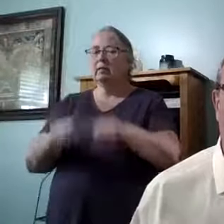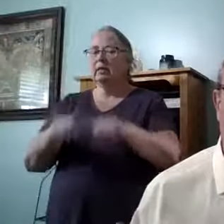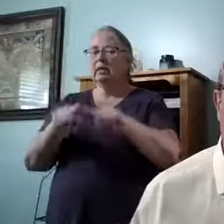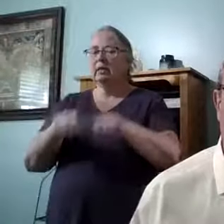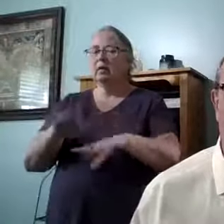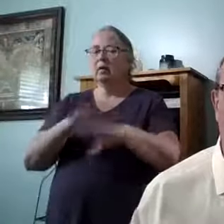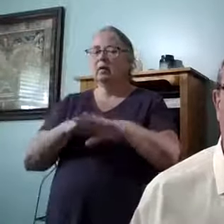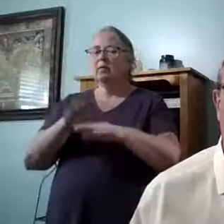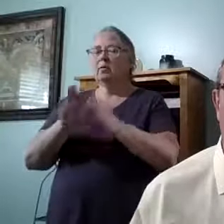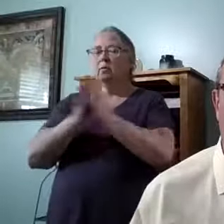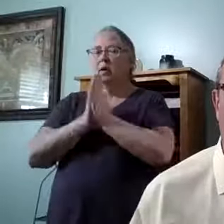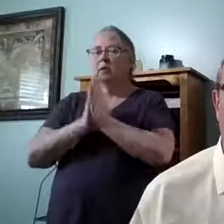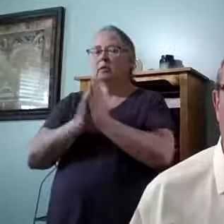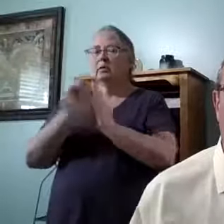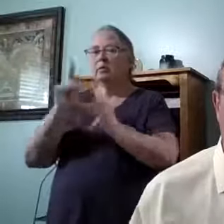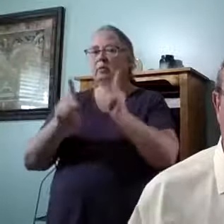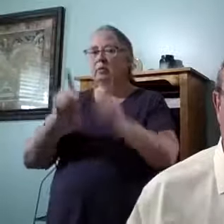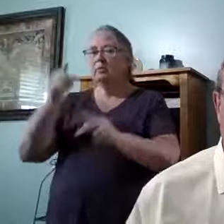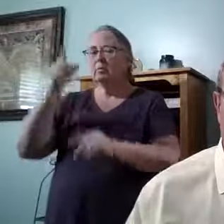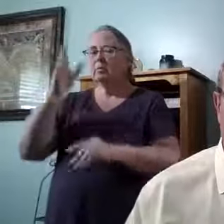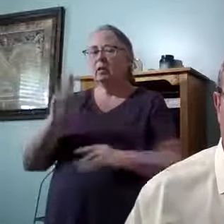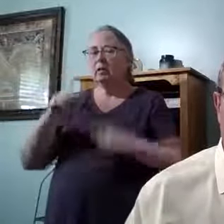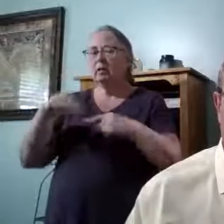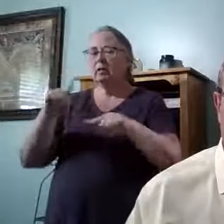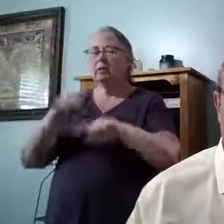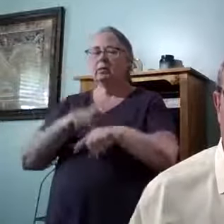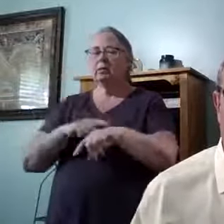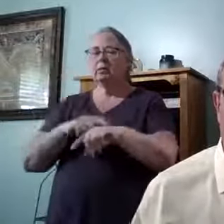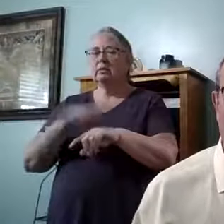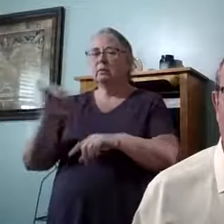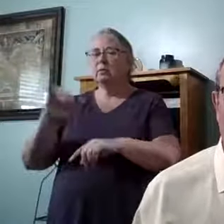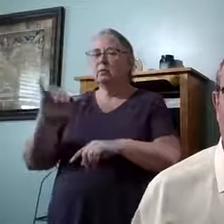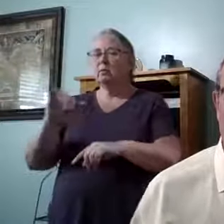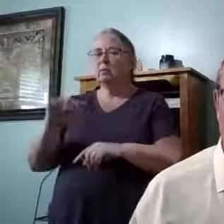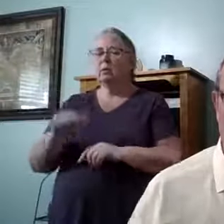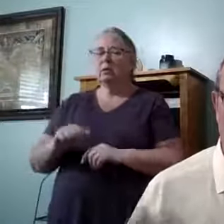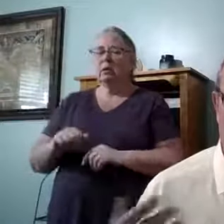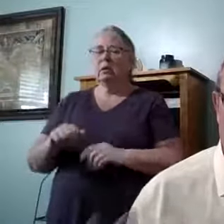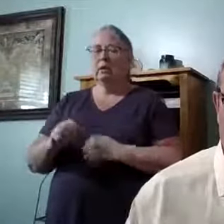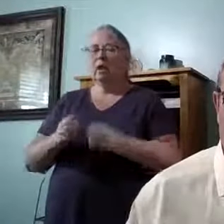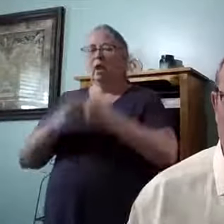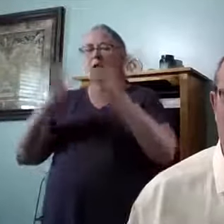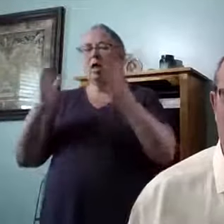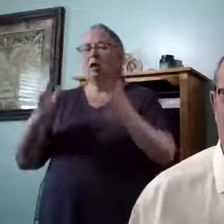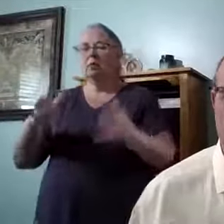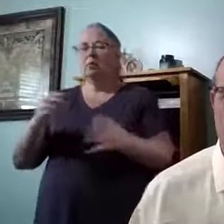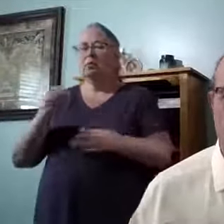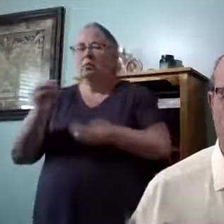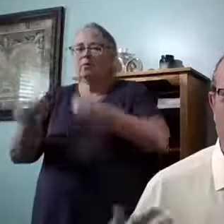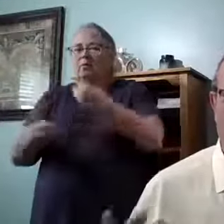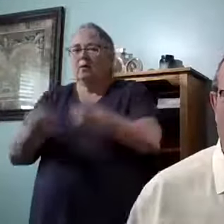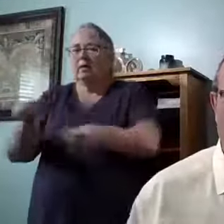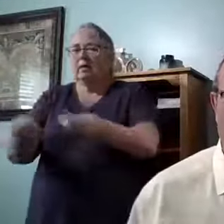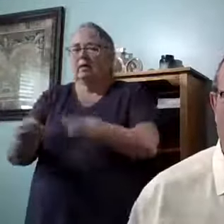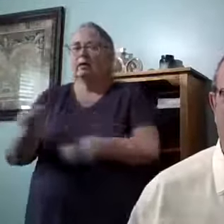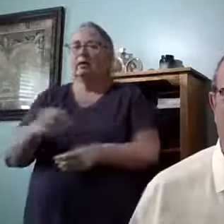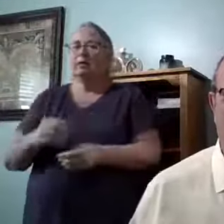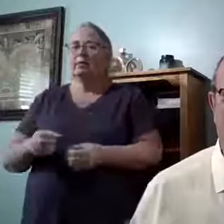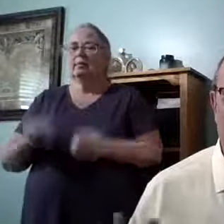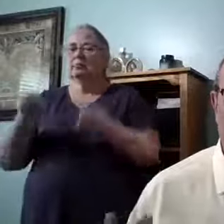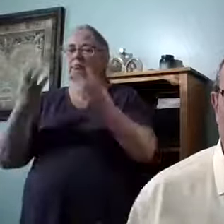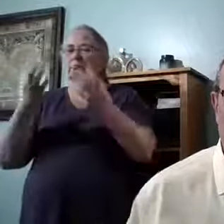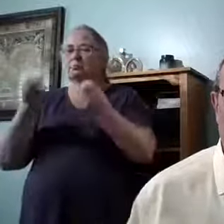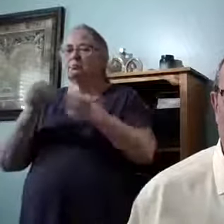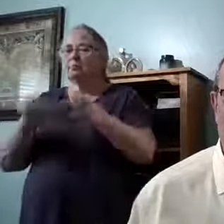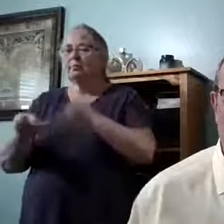prayers of the people of God, you know, because there's a lot that we're feeding, you know, and I,